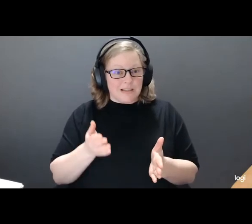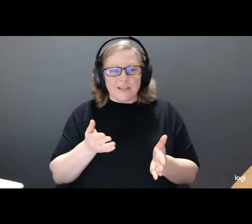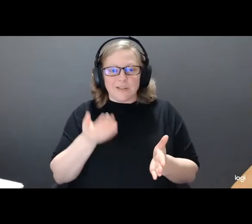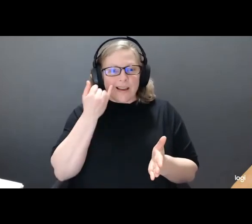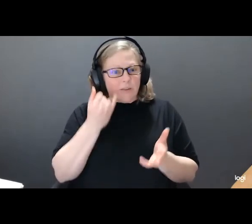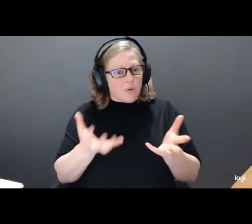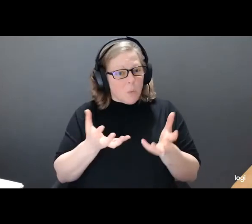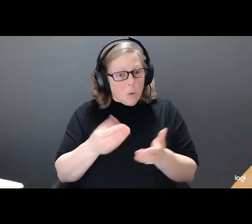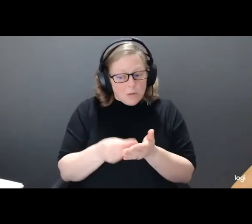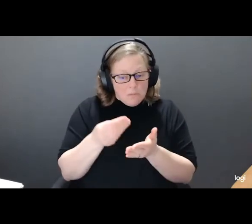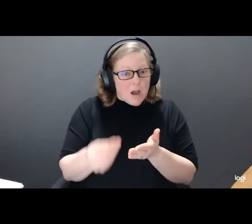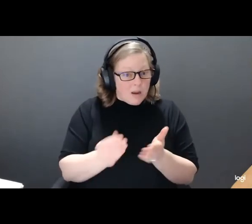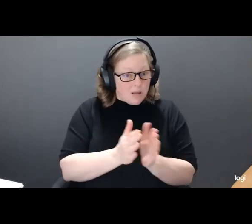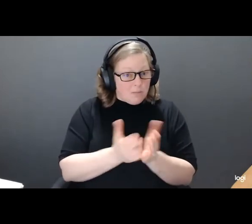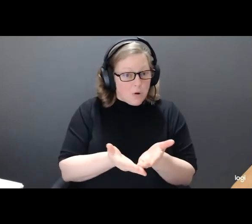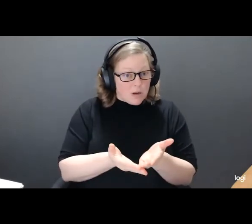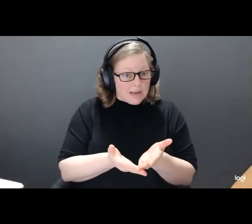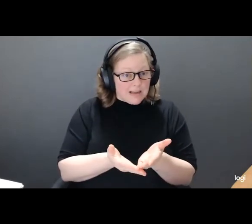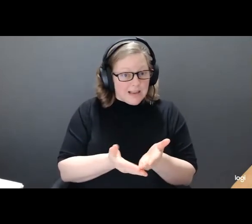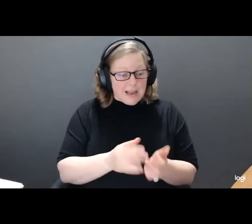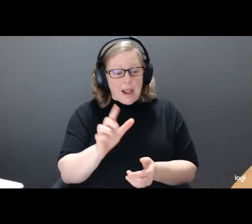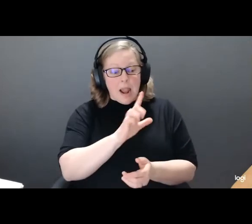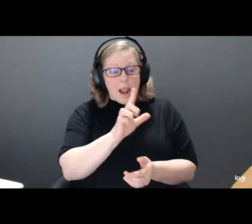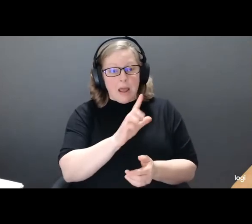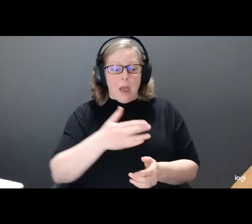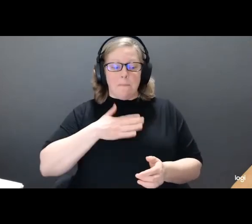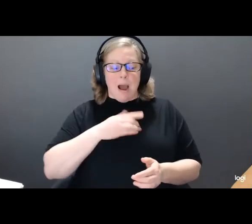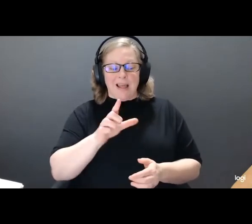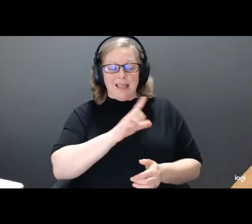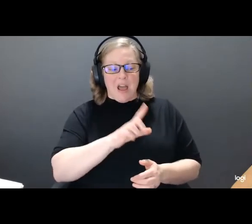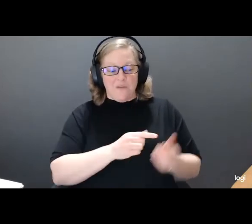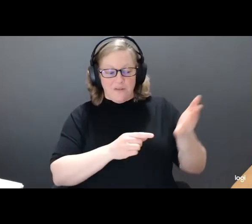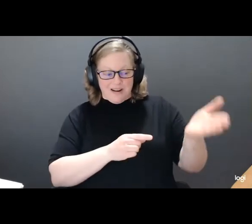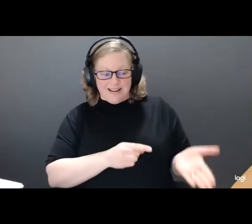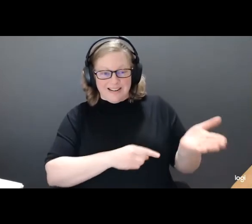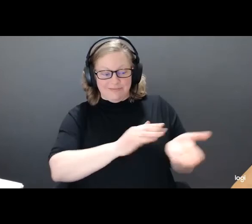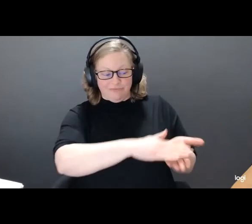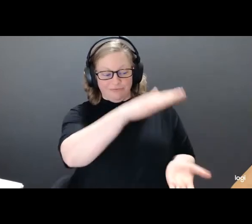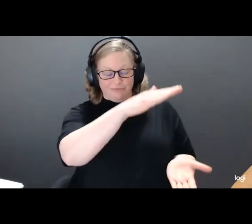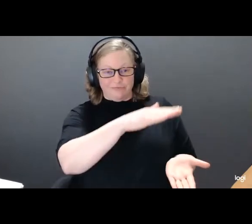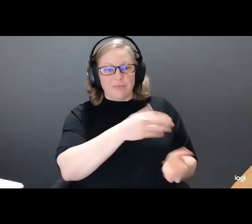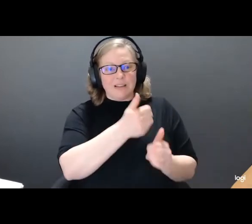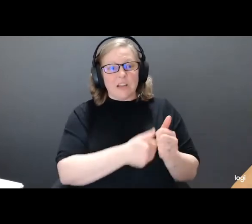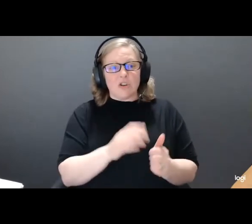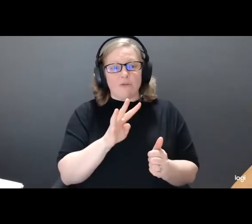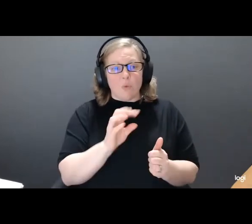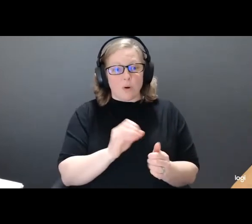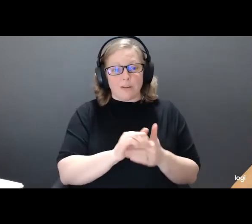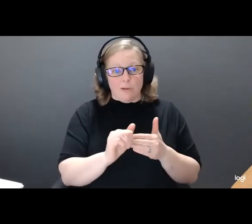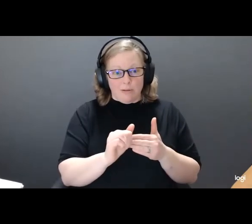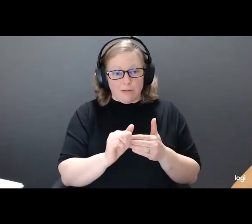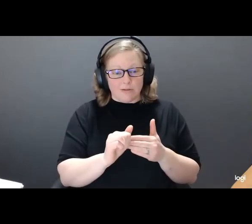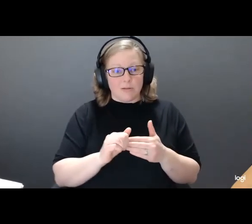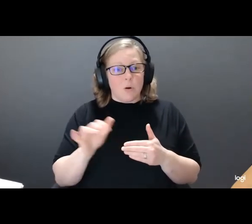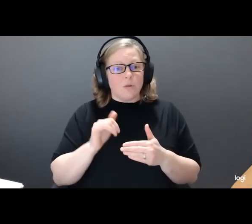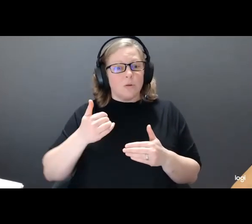we have copies for sale in the left hand corner, my left. They're $40 each. We also have some